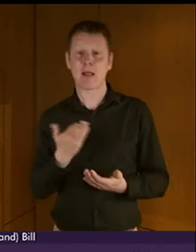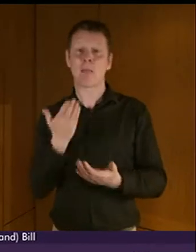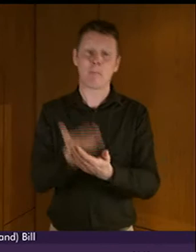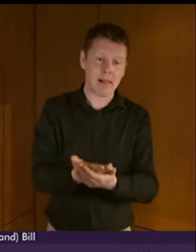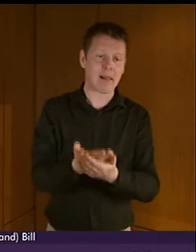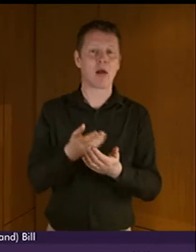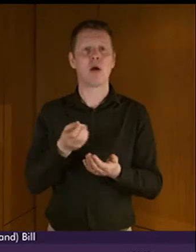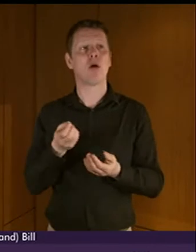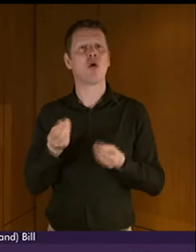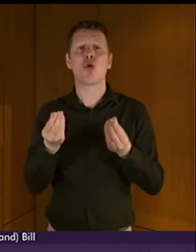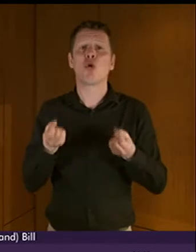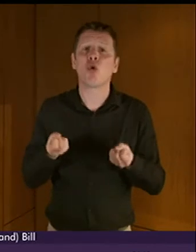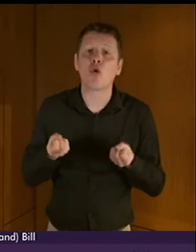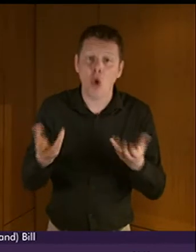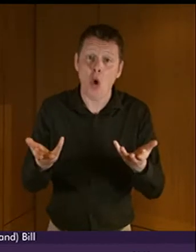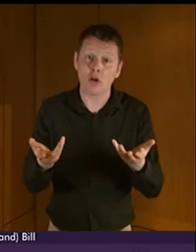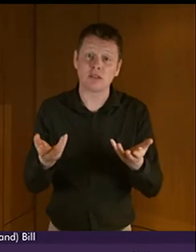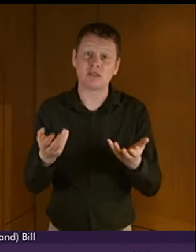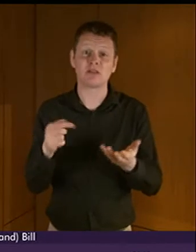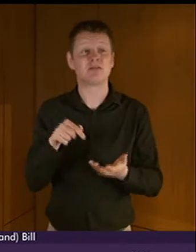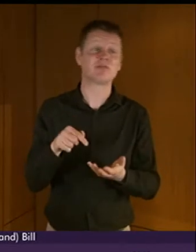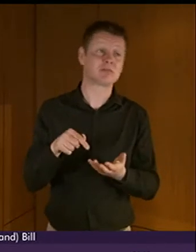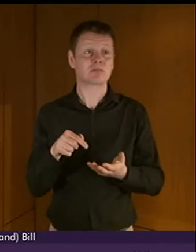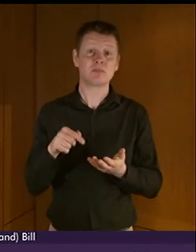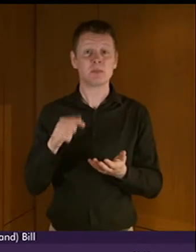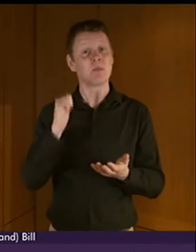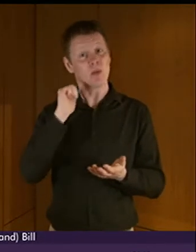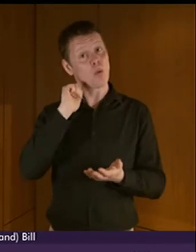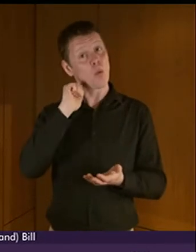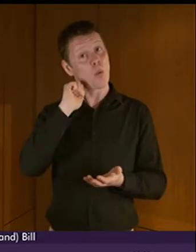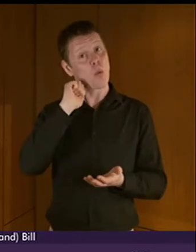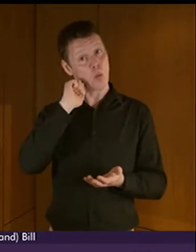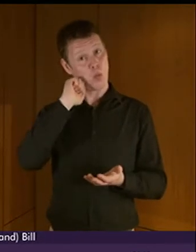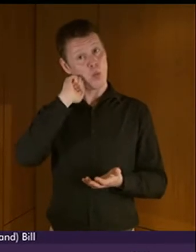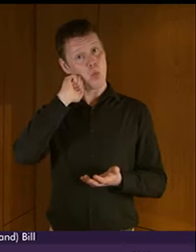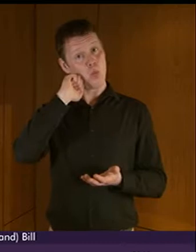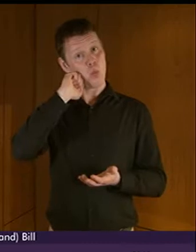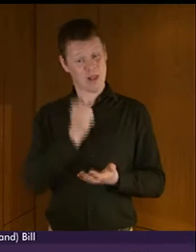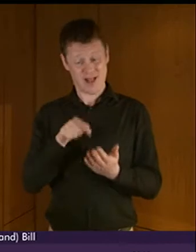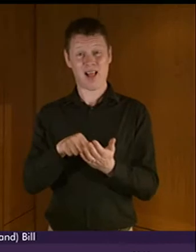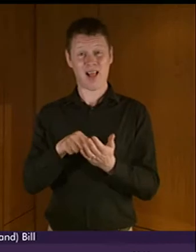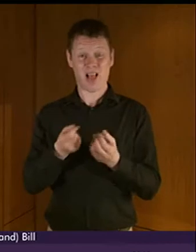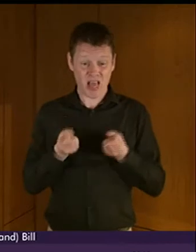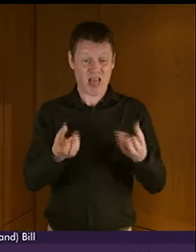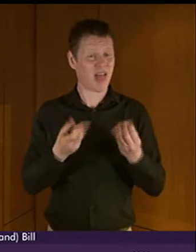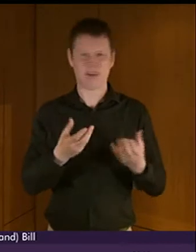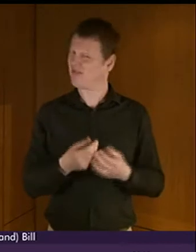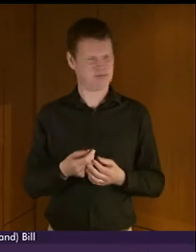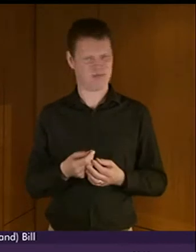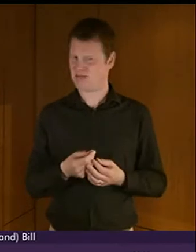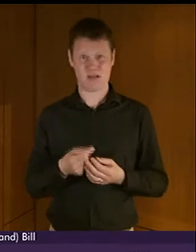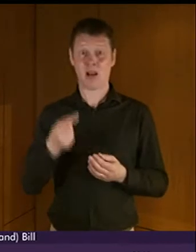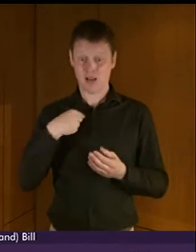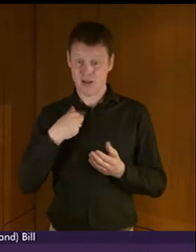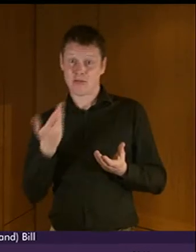implementation of it will probably, to some extent at least, come back in the reduction in some of the health costs that we might